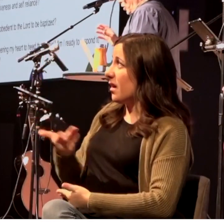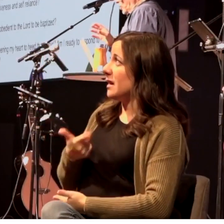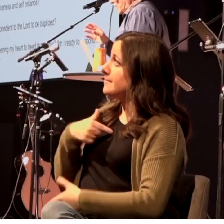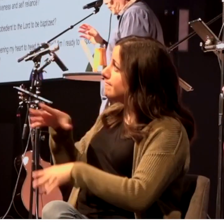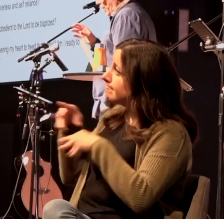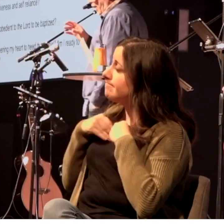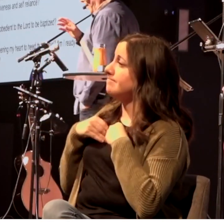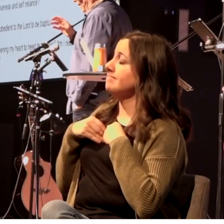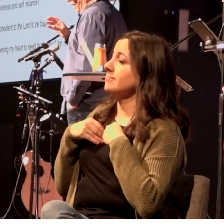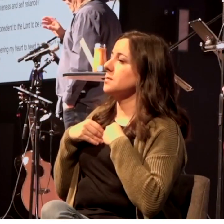we'll close in prayer